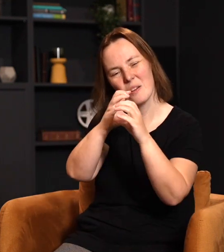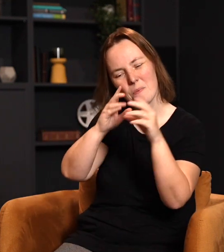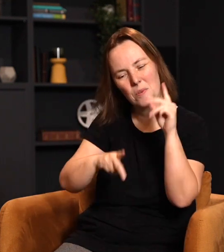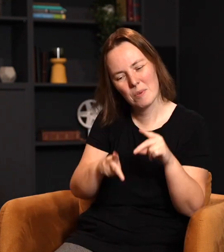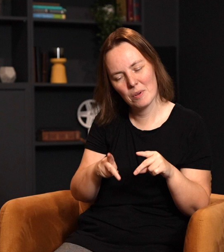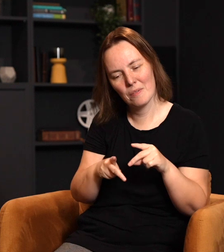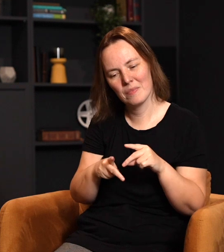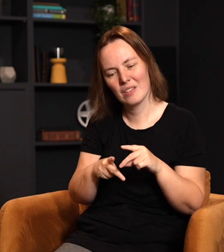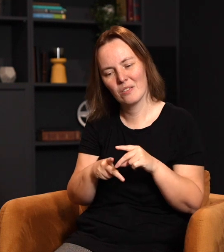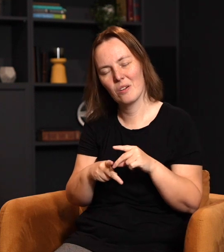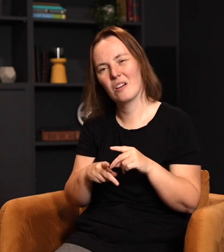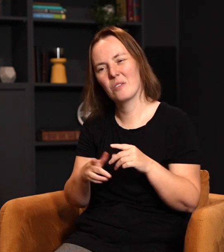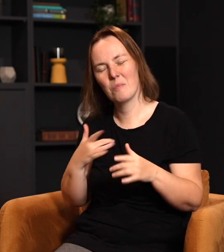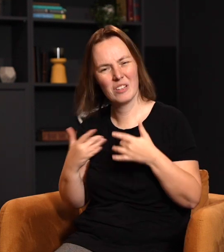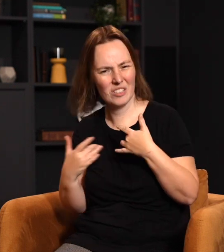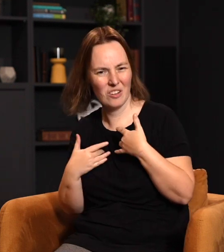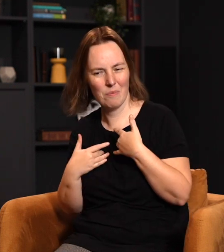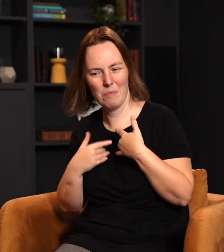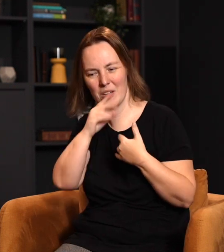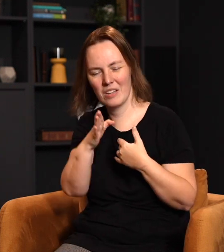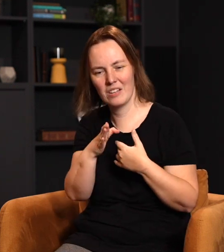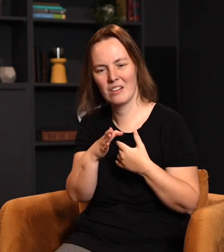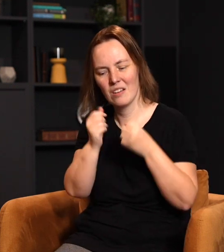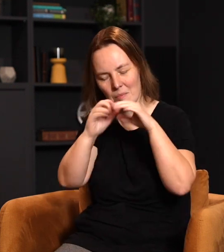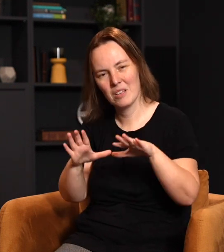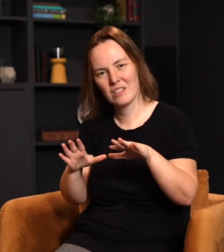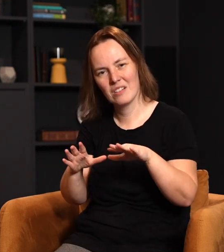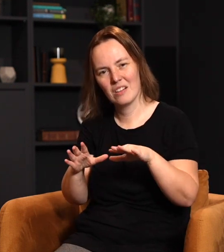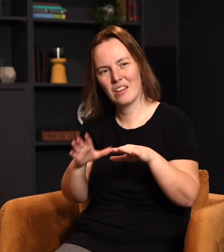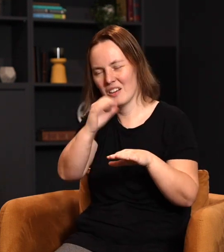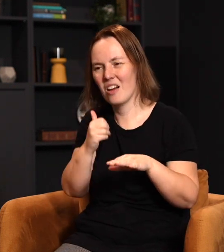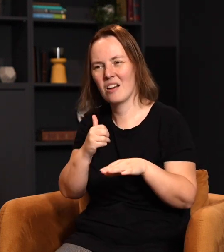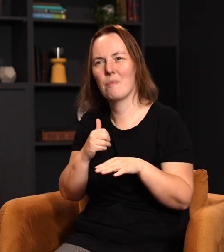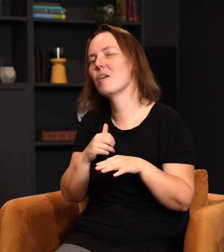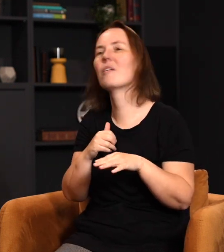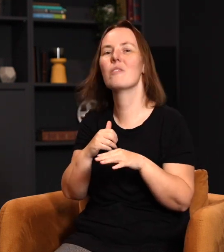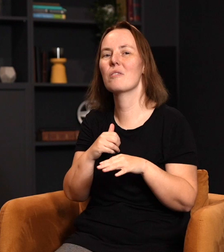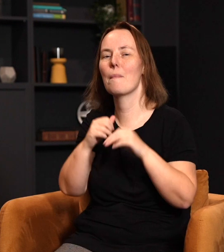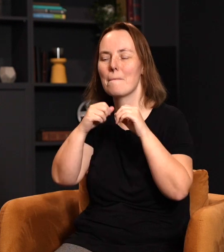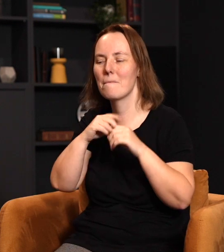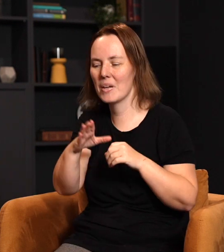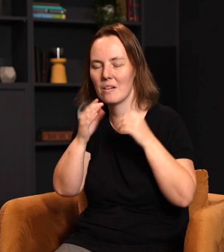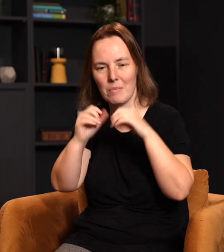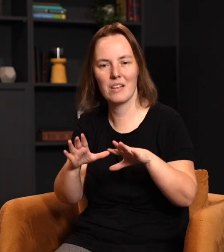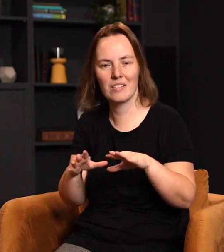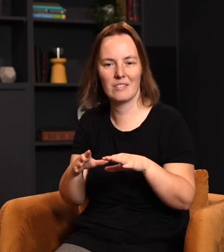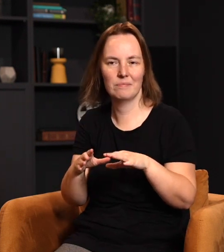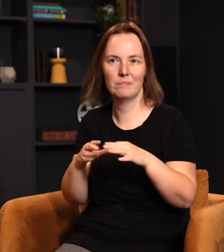concerned about being a blessing than they are just about being blessed. Less concerned about just the paycheck, the work